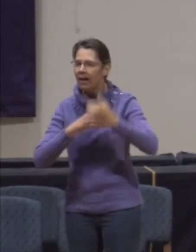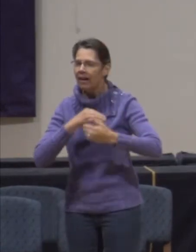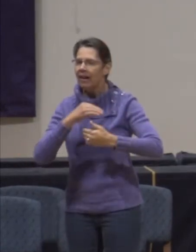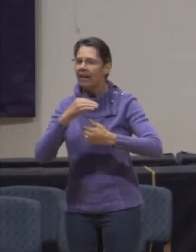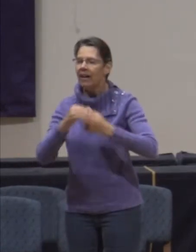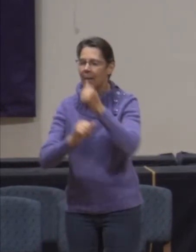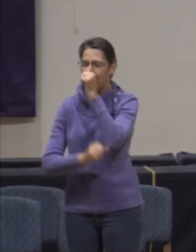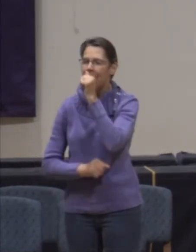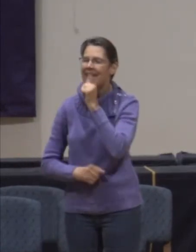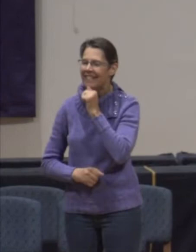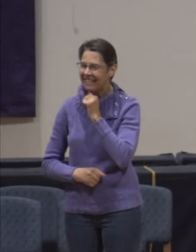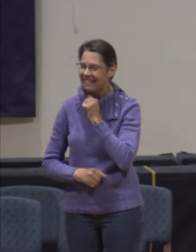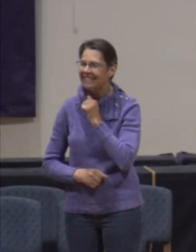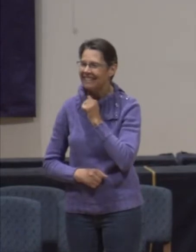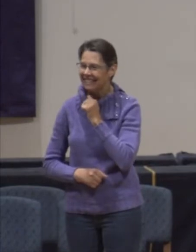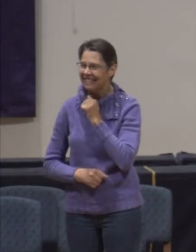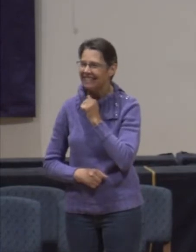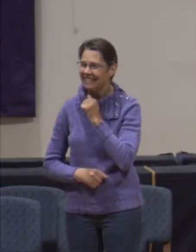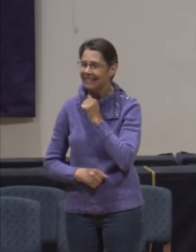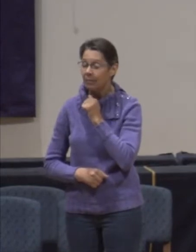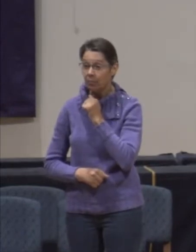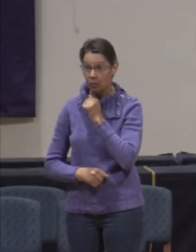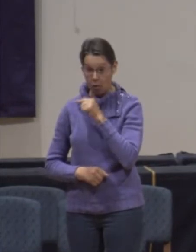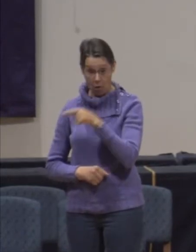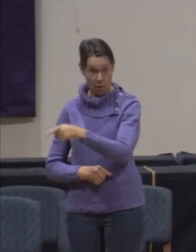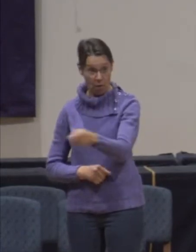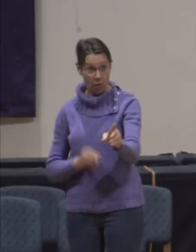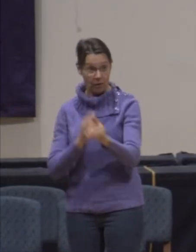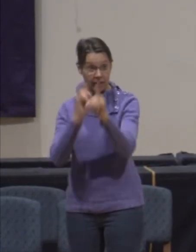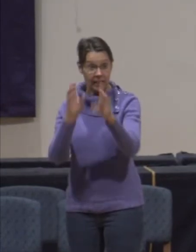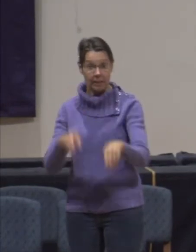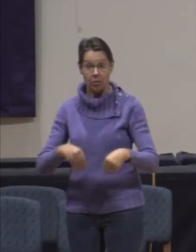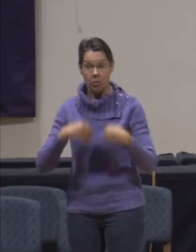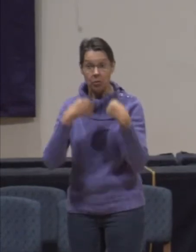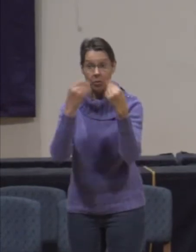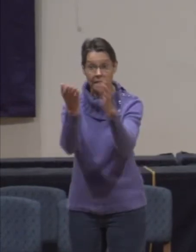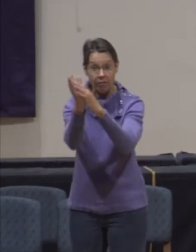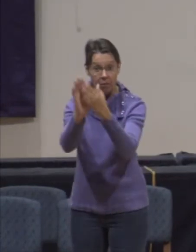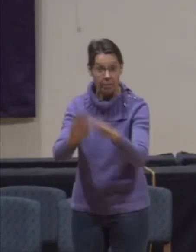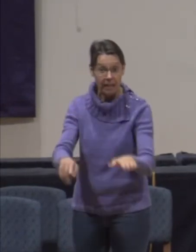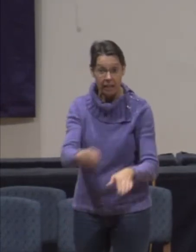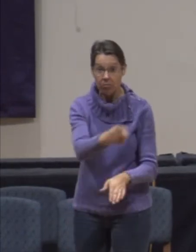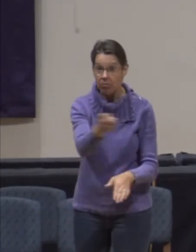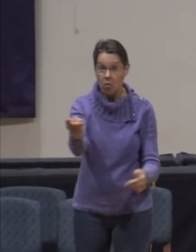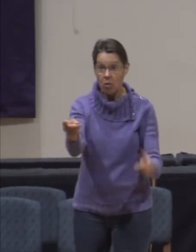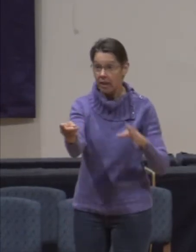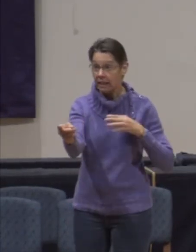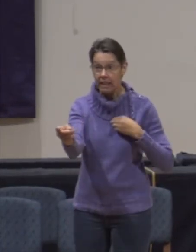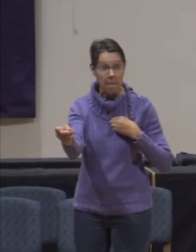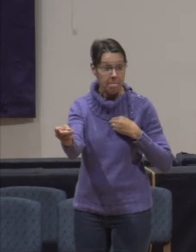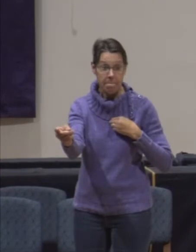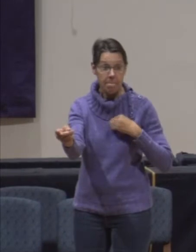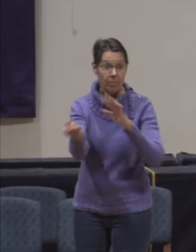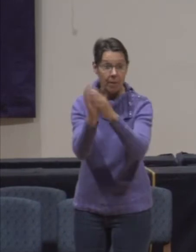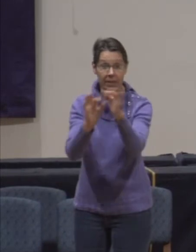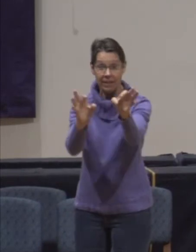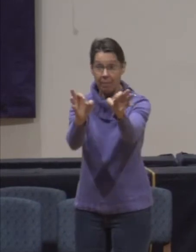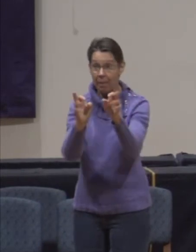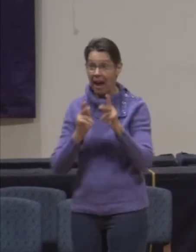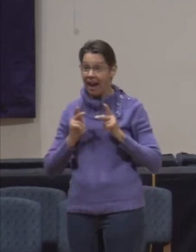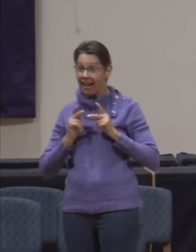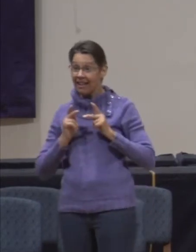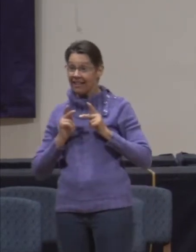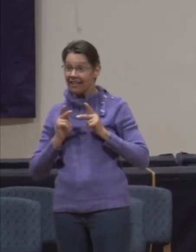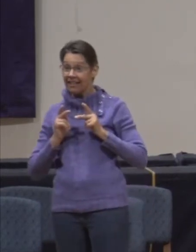If that peace is going to return to them, they have to have it in the first place. If peace is going to be our way of life, we have to have peace